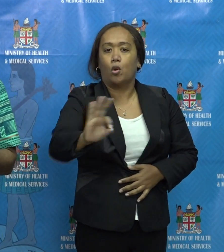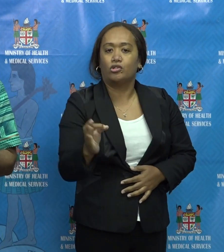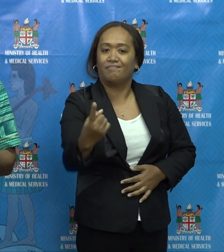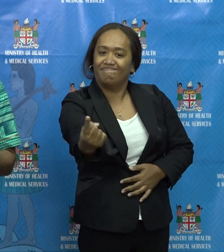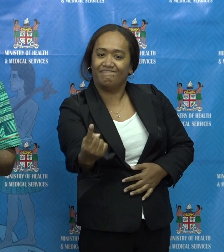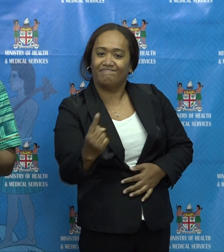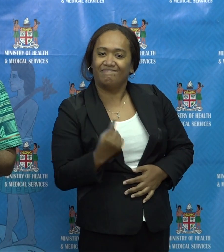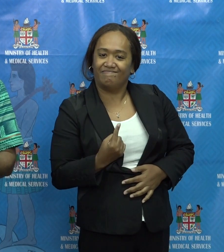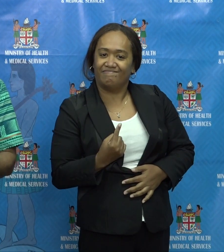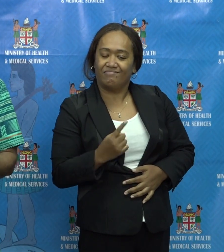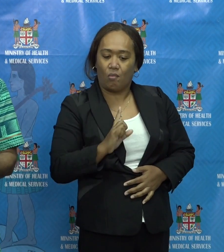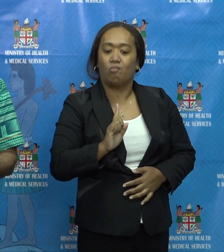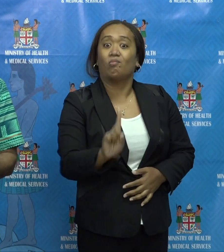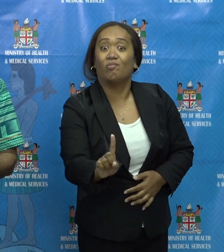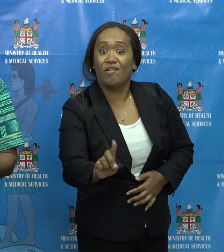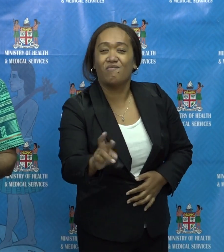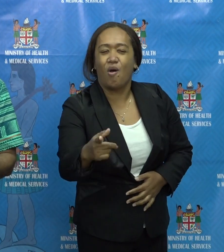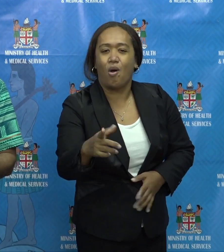158.